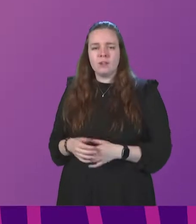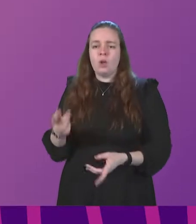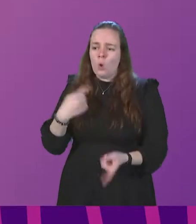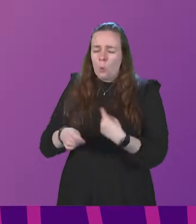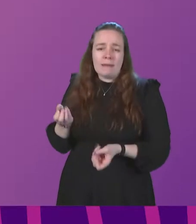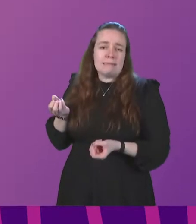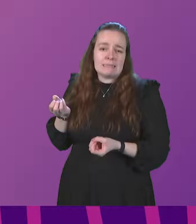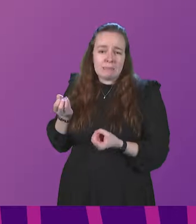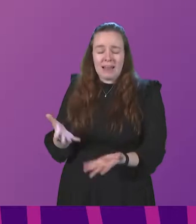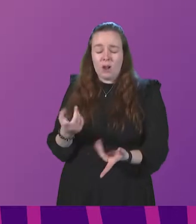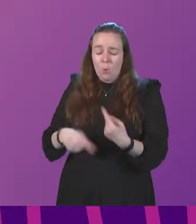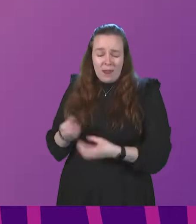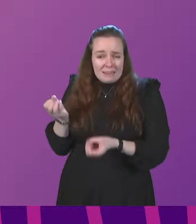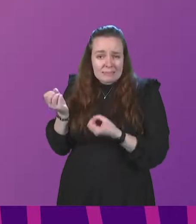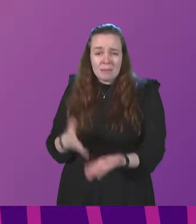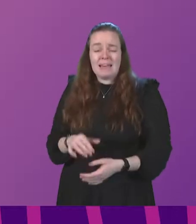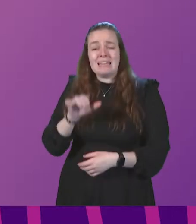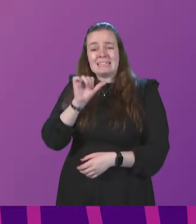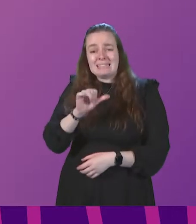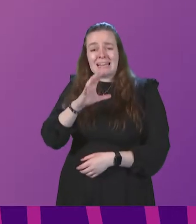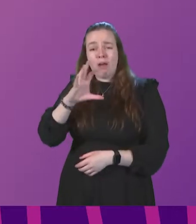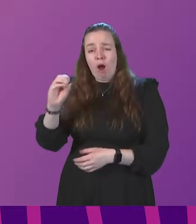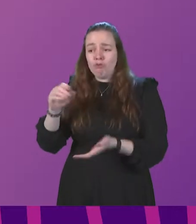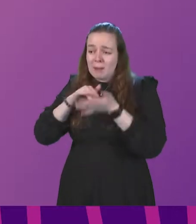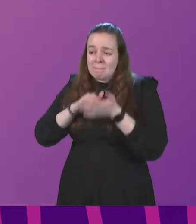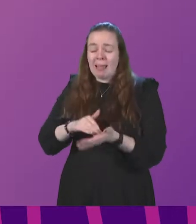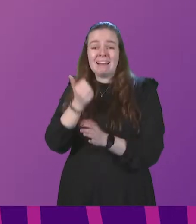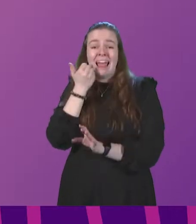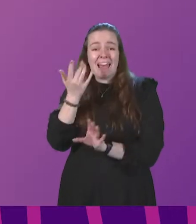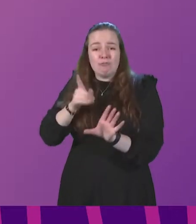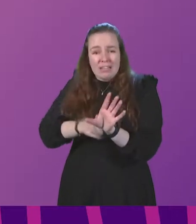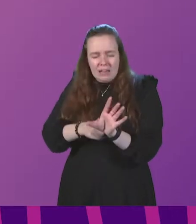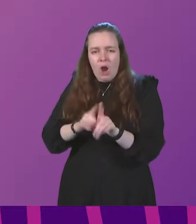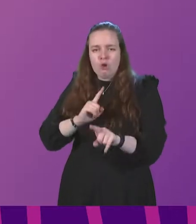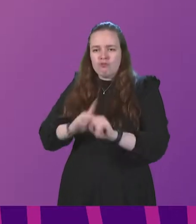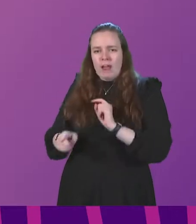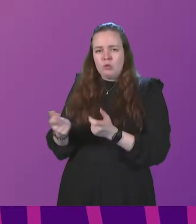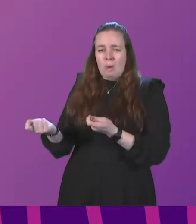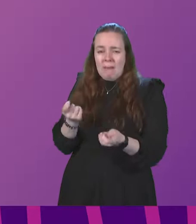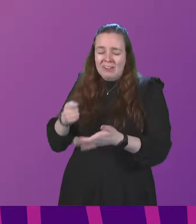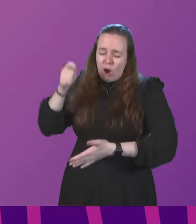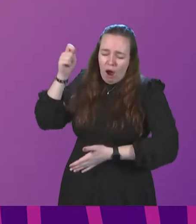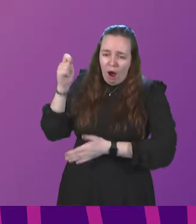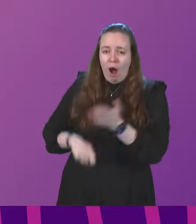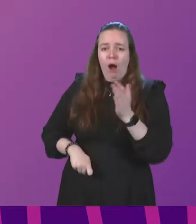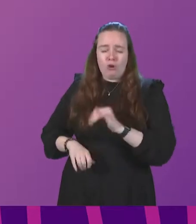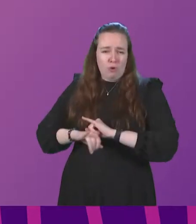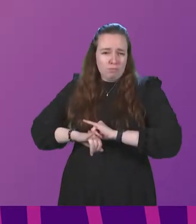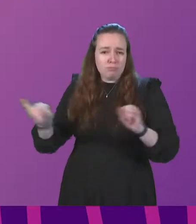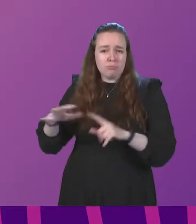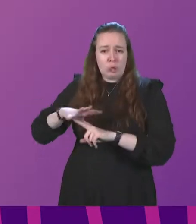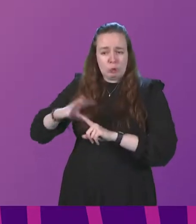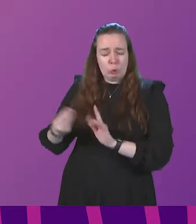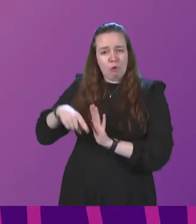spending £600 million a year mitigating harsh, brutal Tory